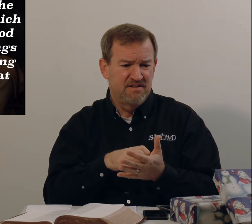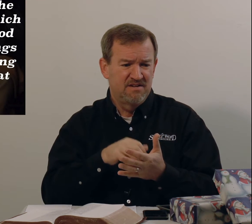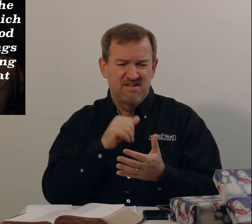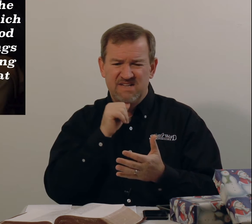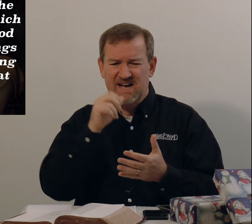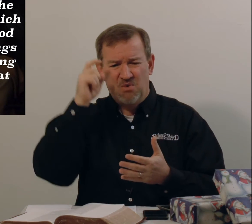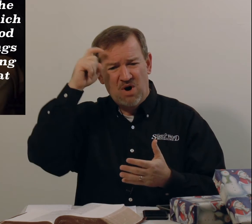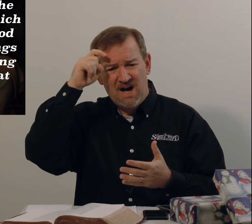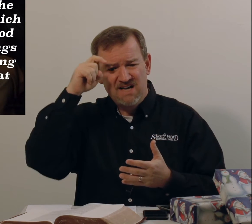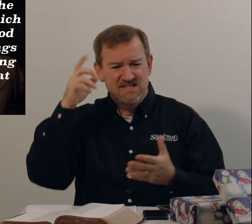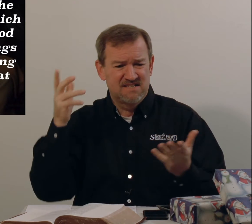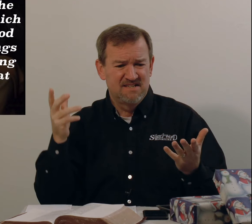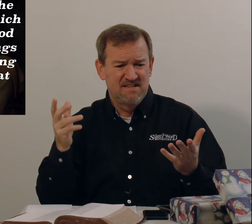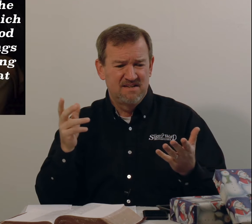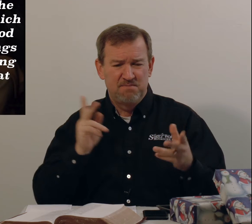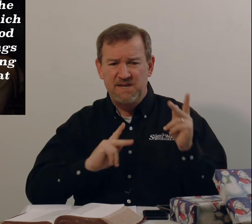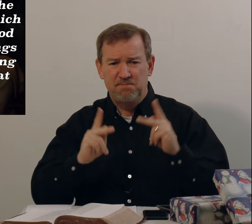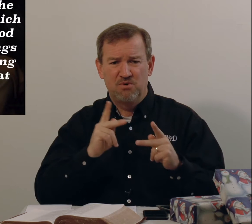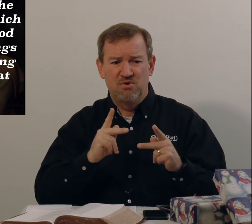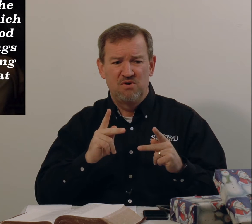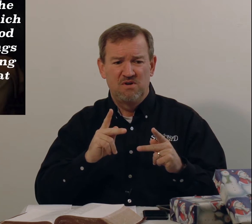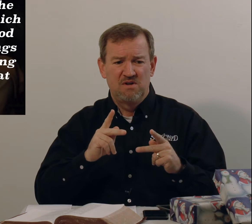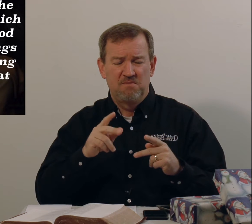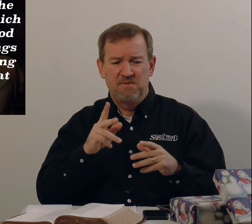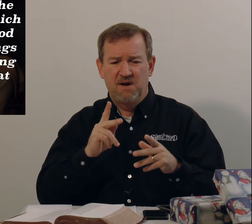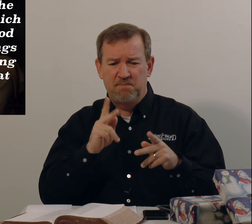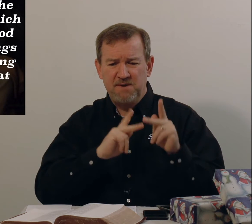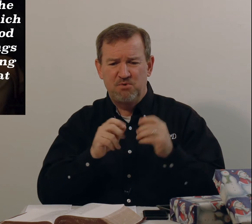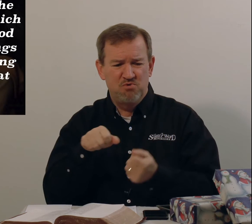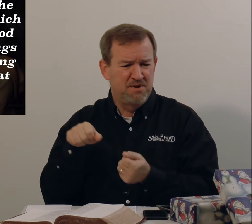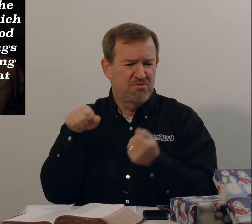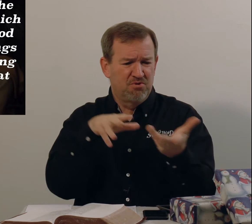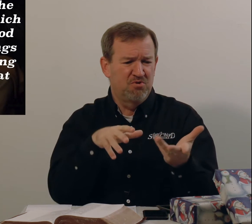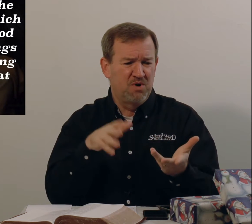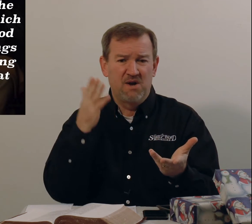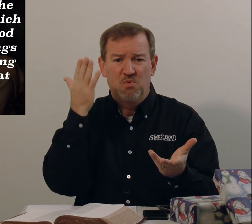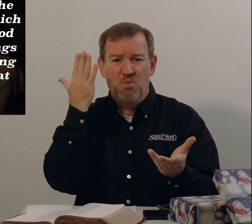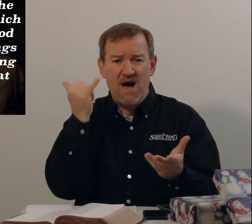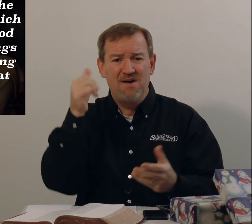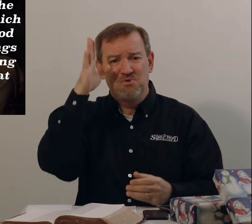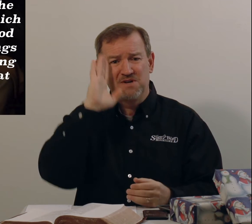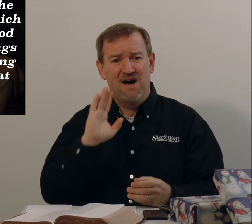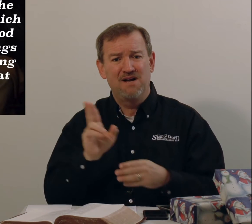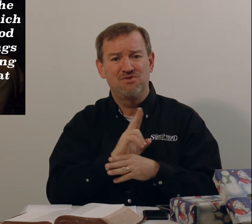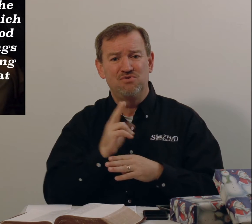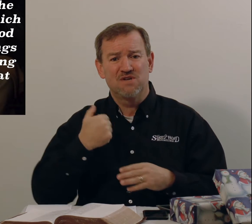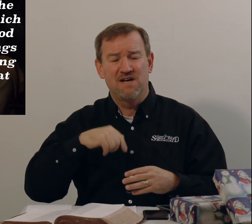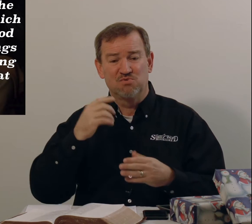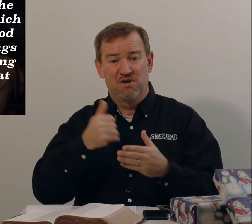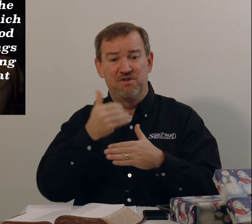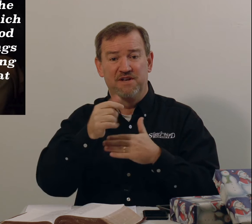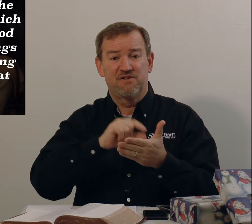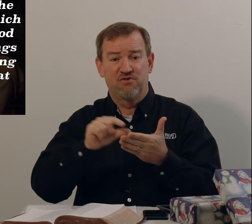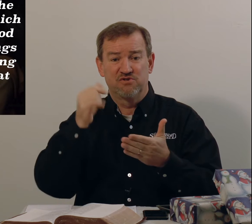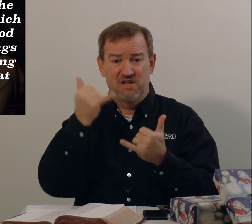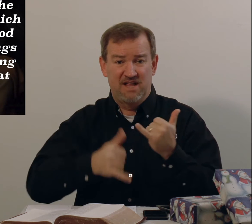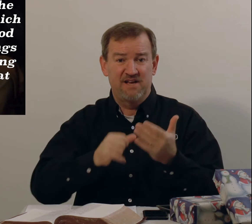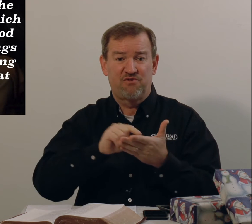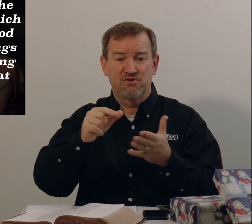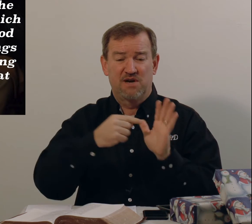not wise people, people who've been thrown away? Why would God use us? Well, the next verse, the last verse I